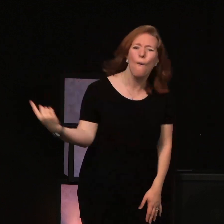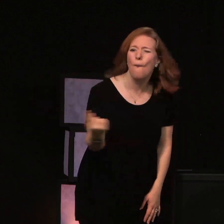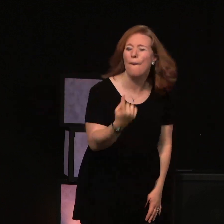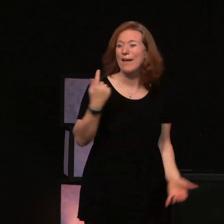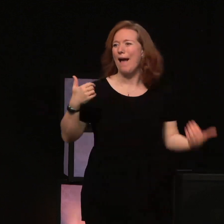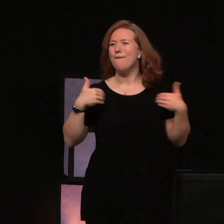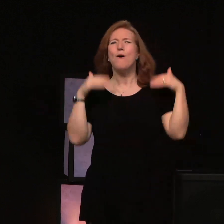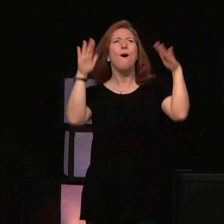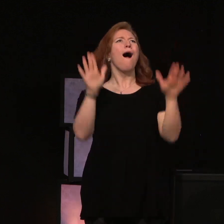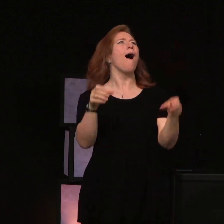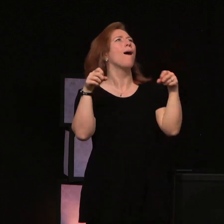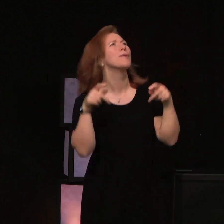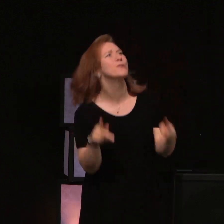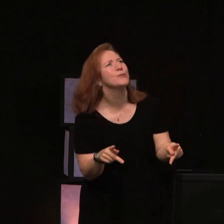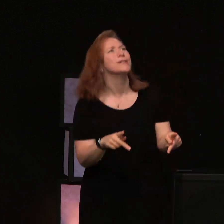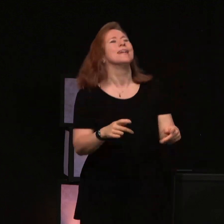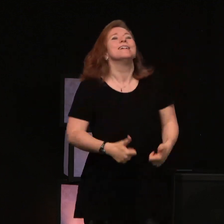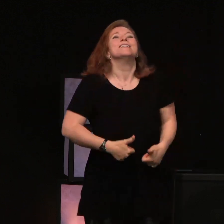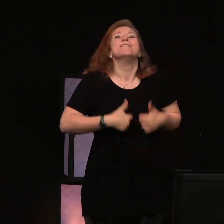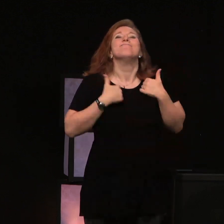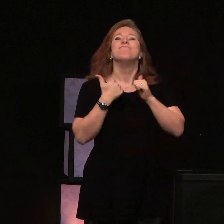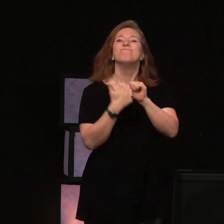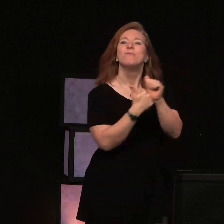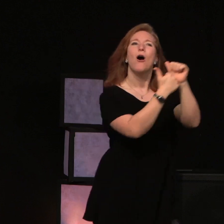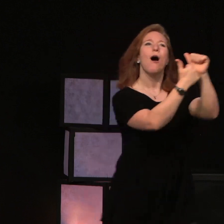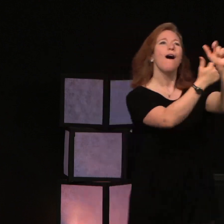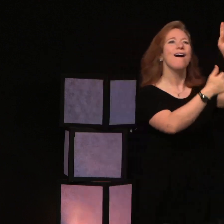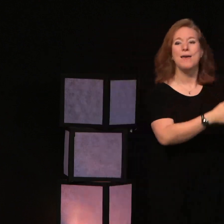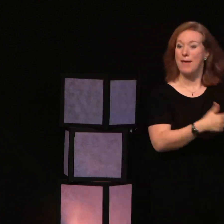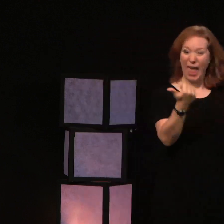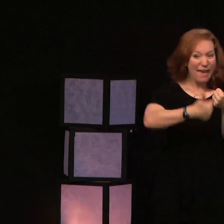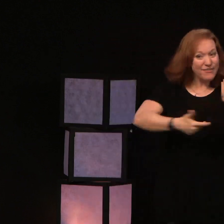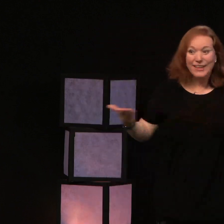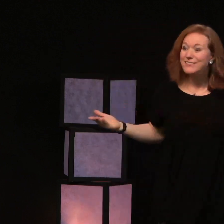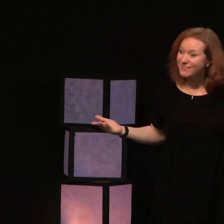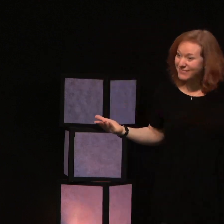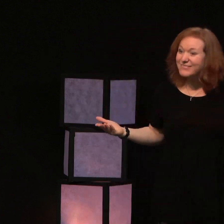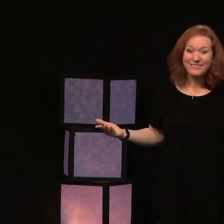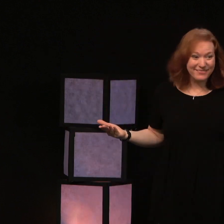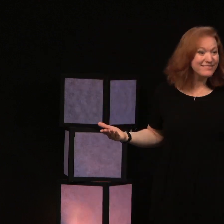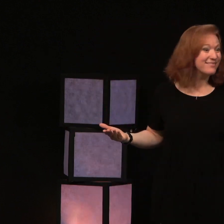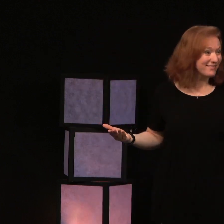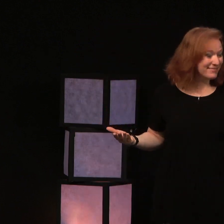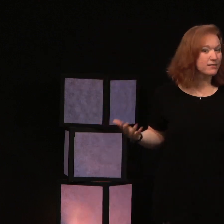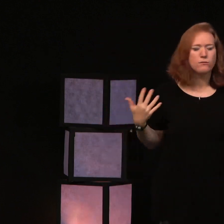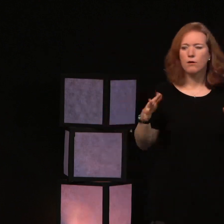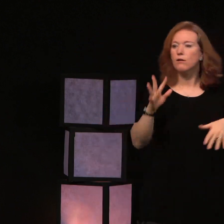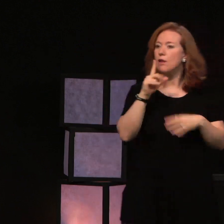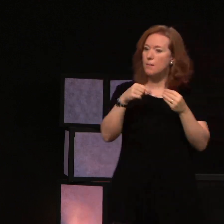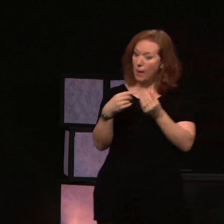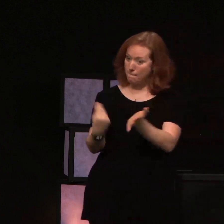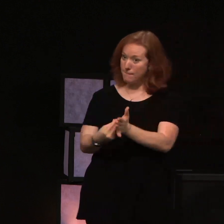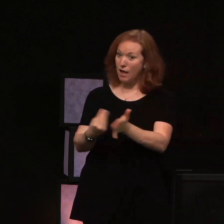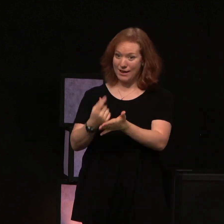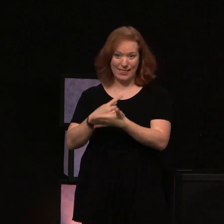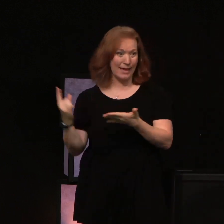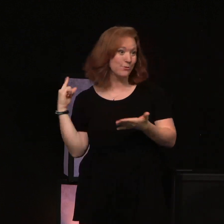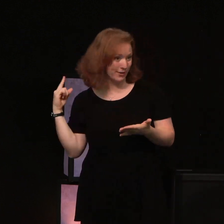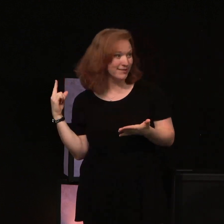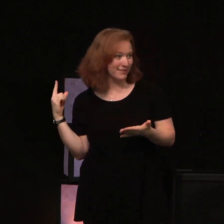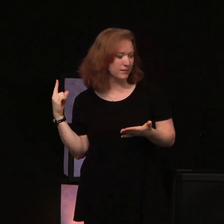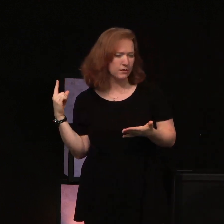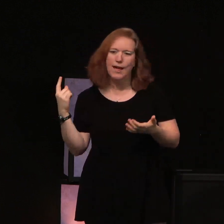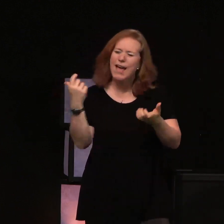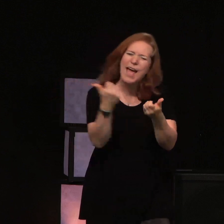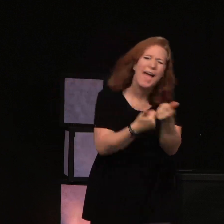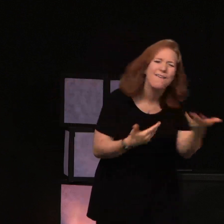privilege of trusting him first in everything. We talked about our finances last week, but